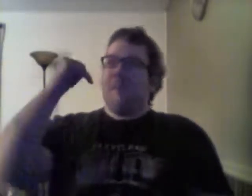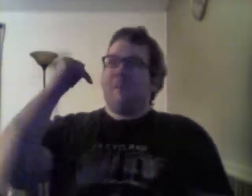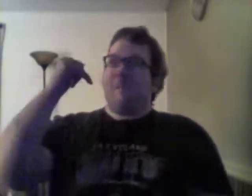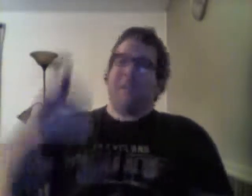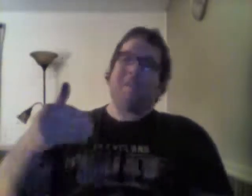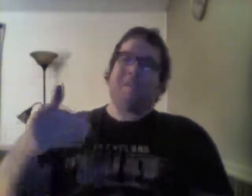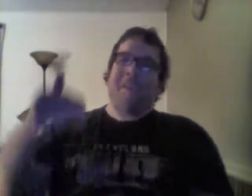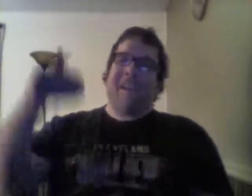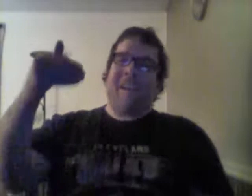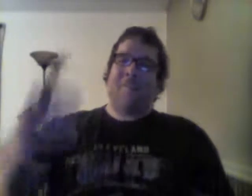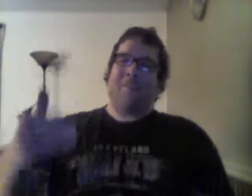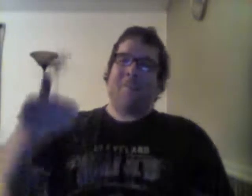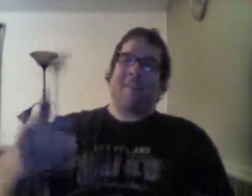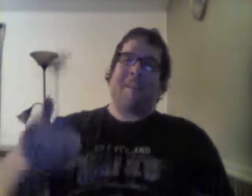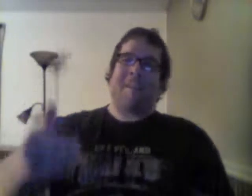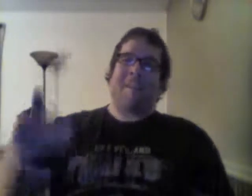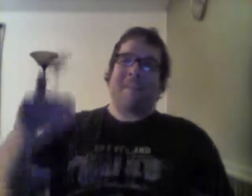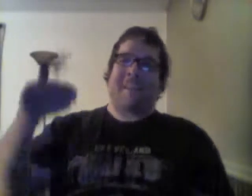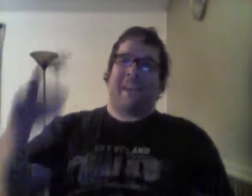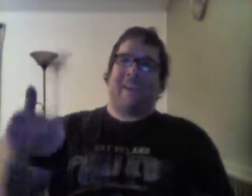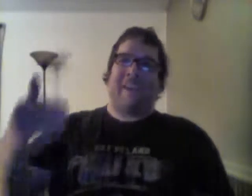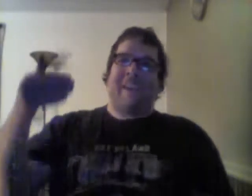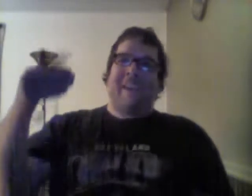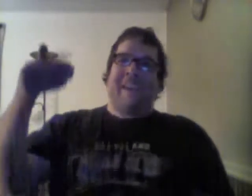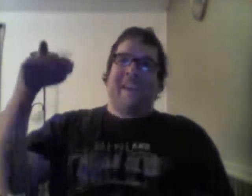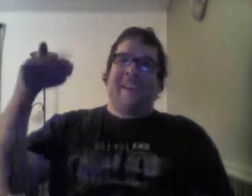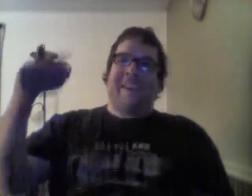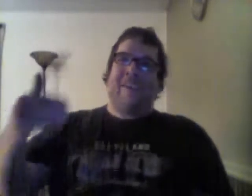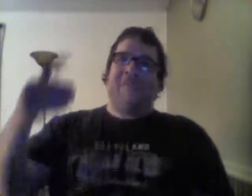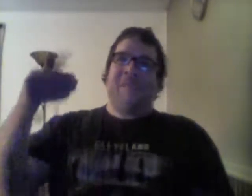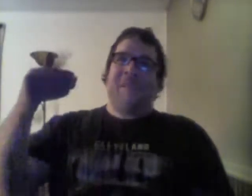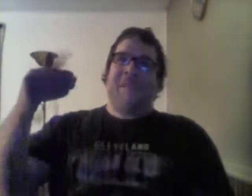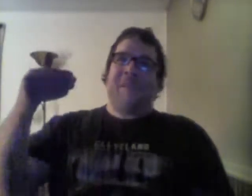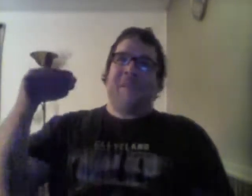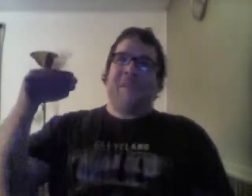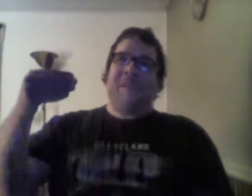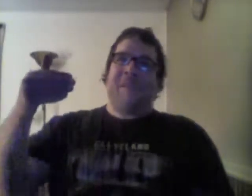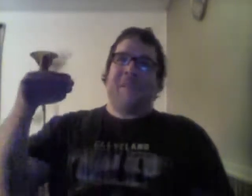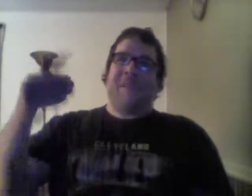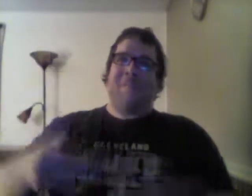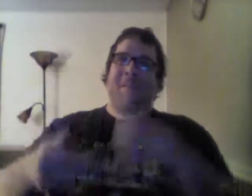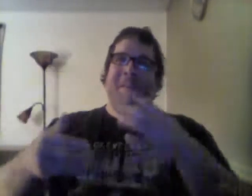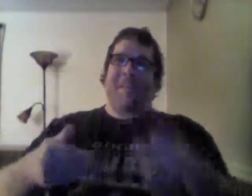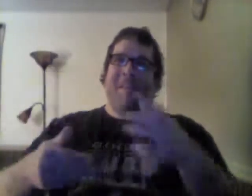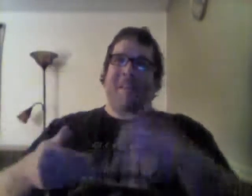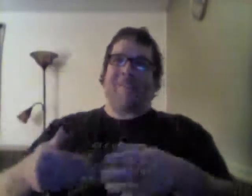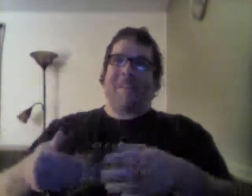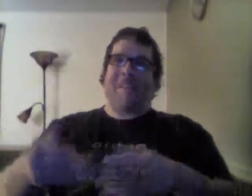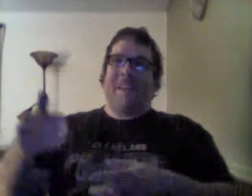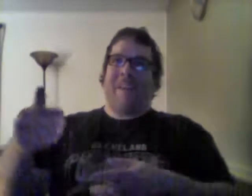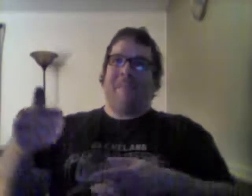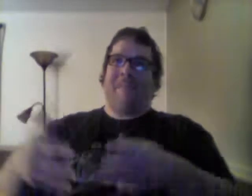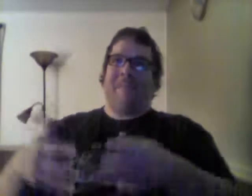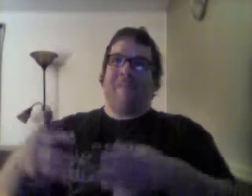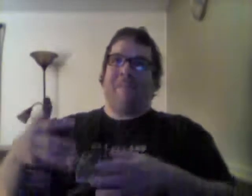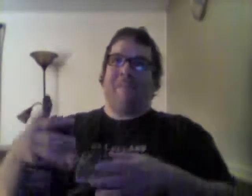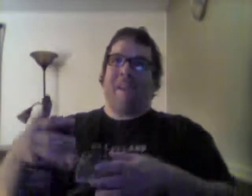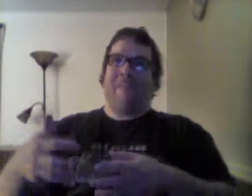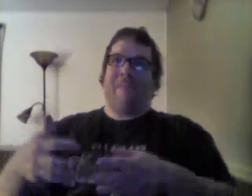But this one had the most, like, I, definitely, this one and the next one kind of both had me,